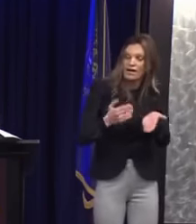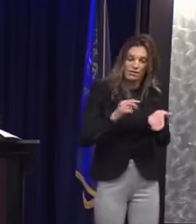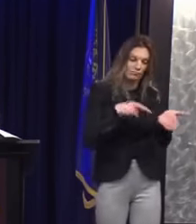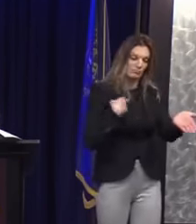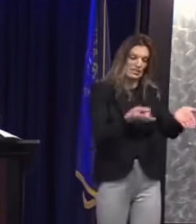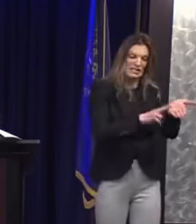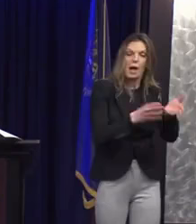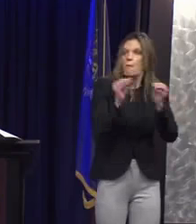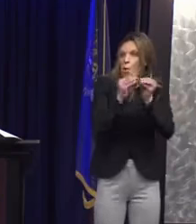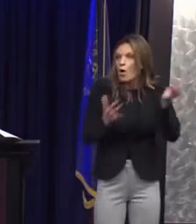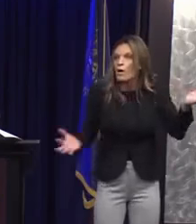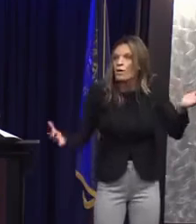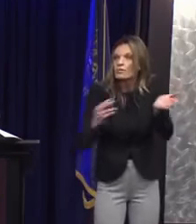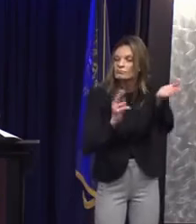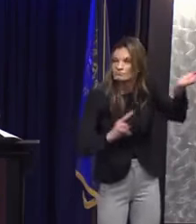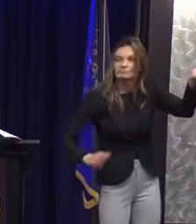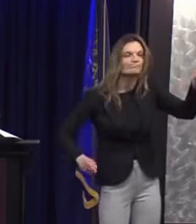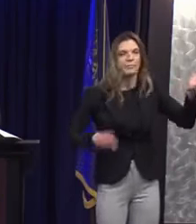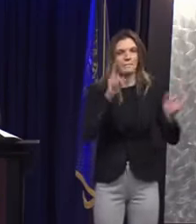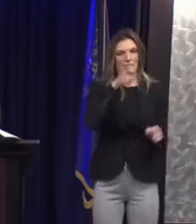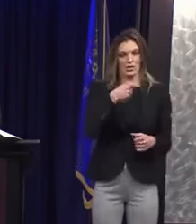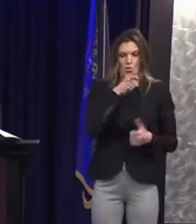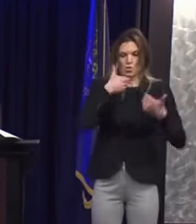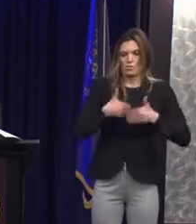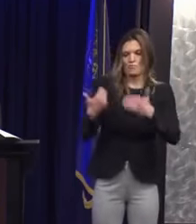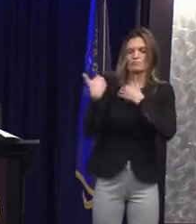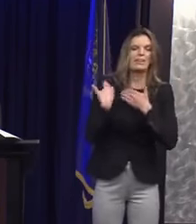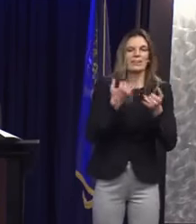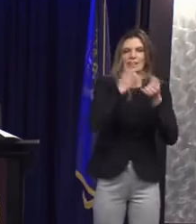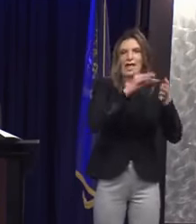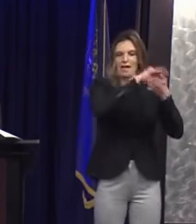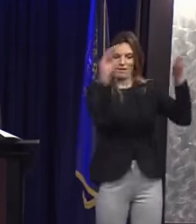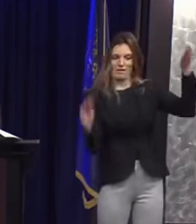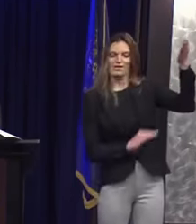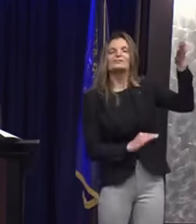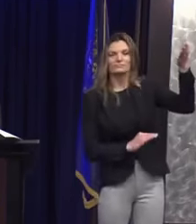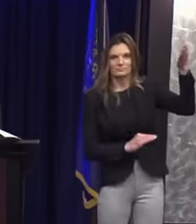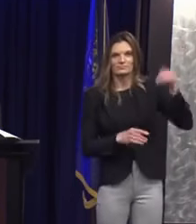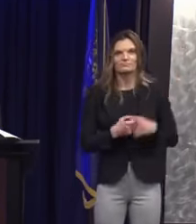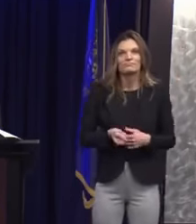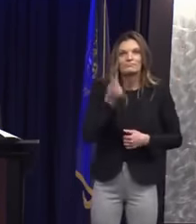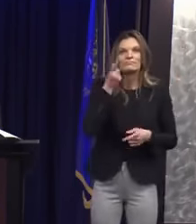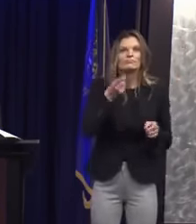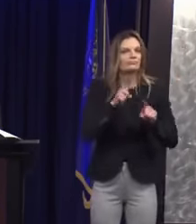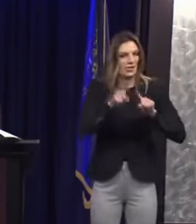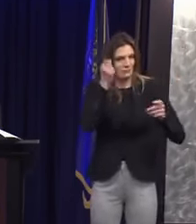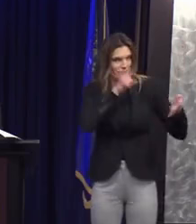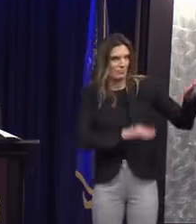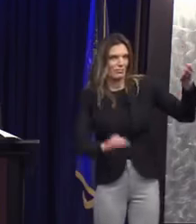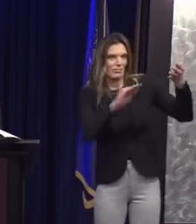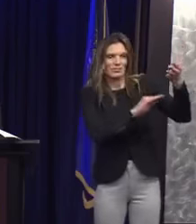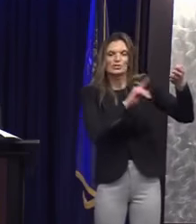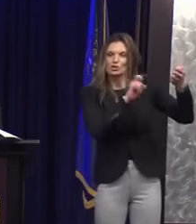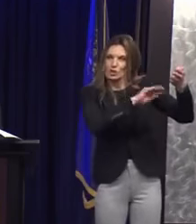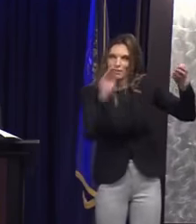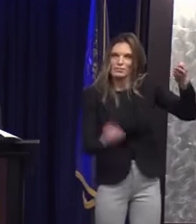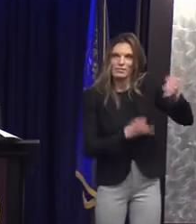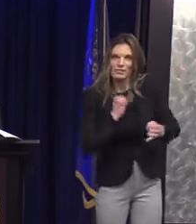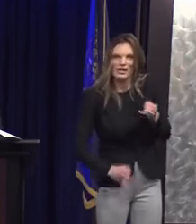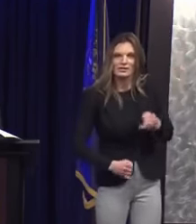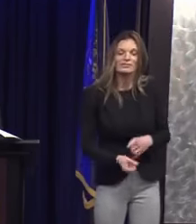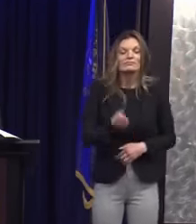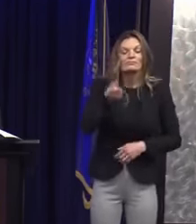It is likewise clear that a person cannot make, file or otherwise publish any document